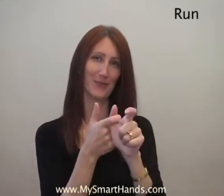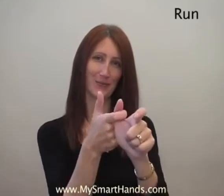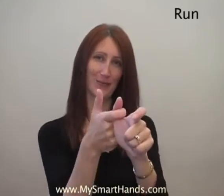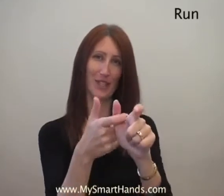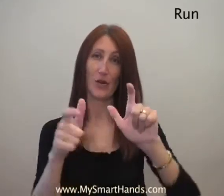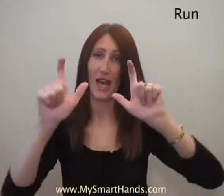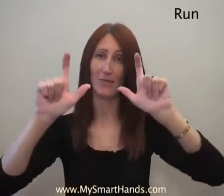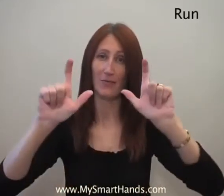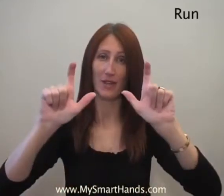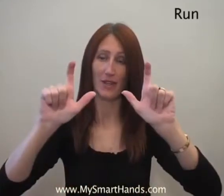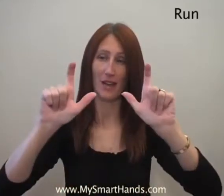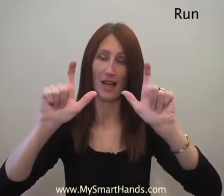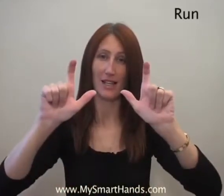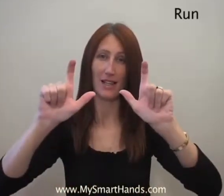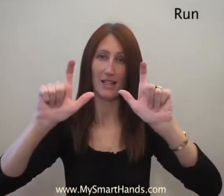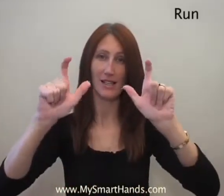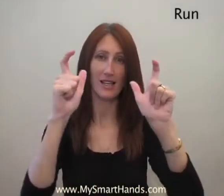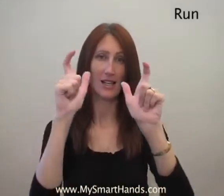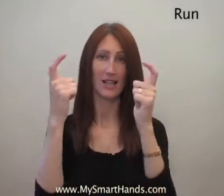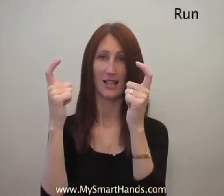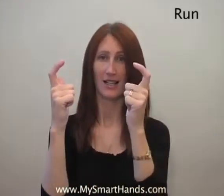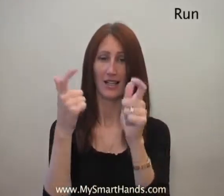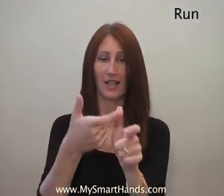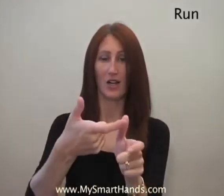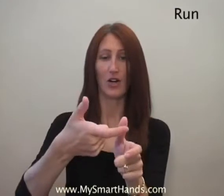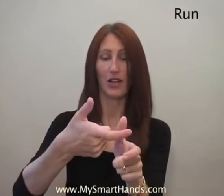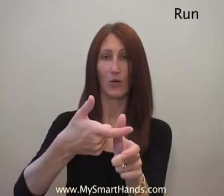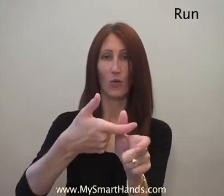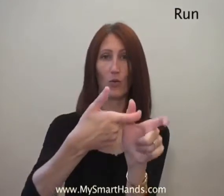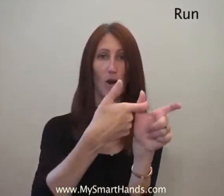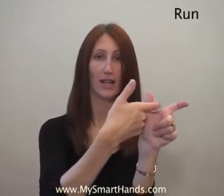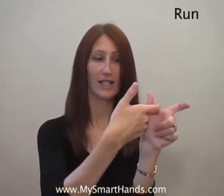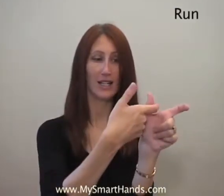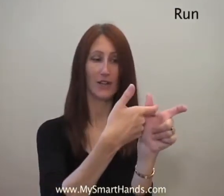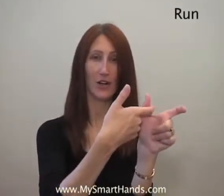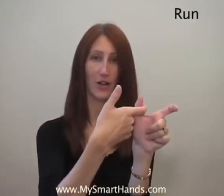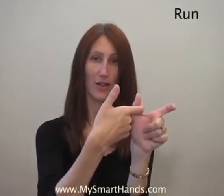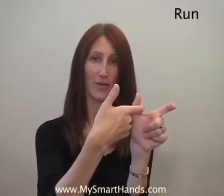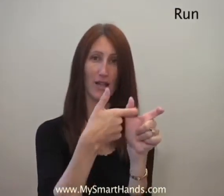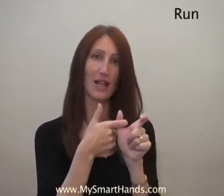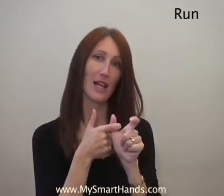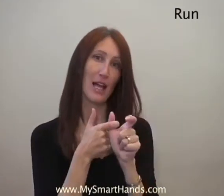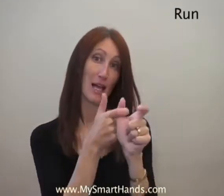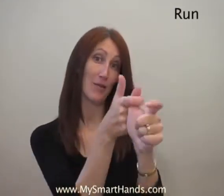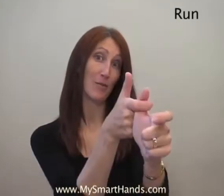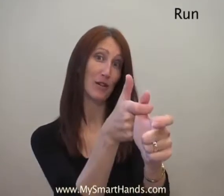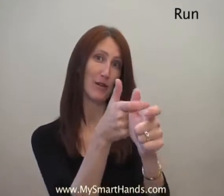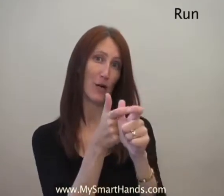So again, hands like this. Hooking one index finger on your thumb and move it forward.